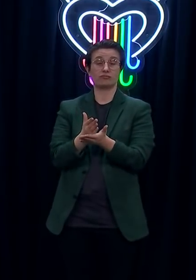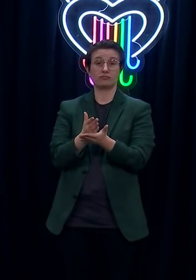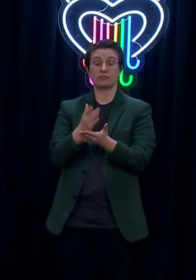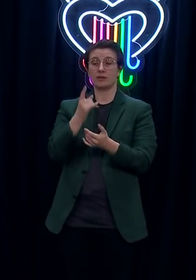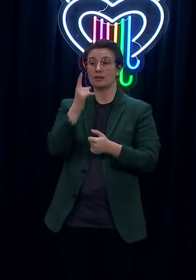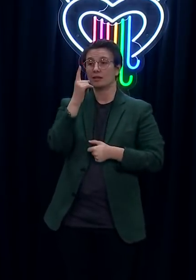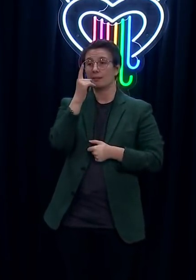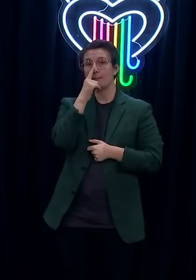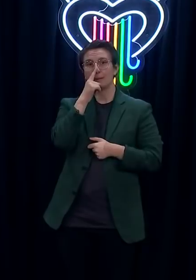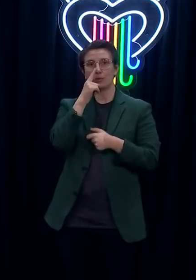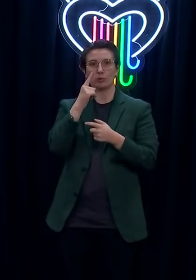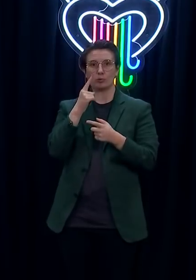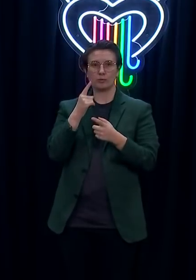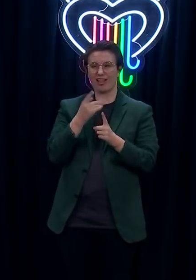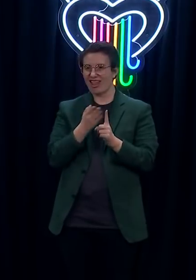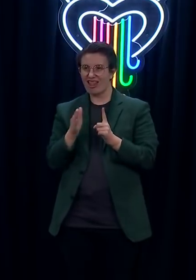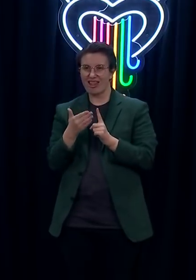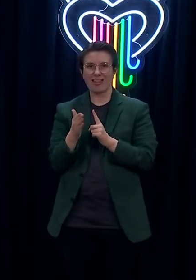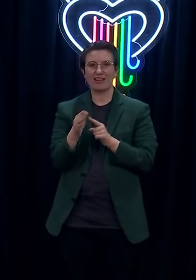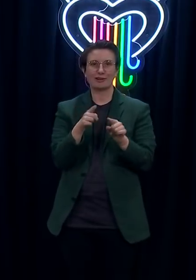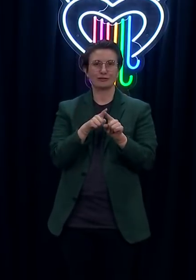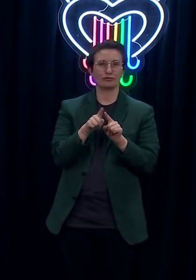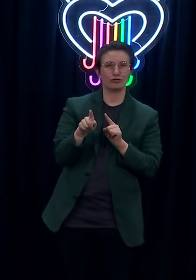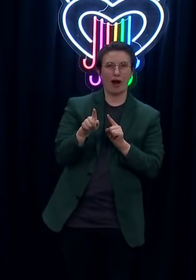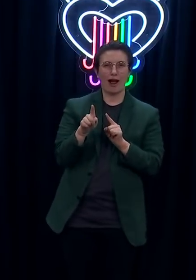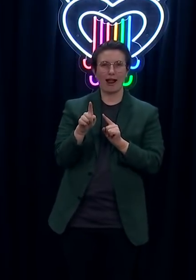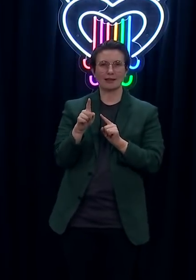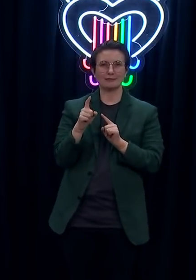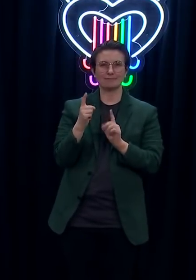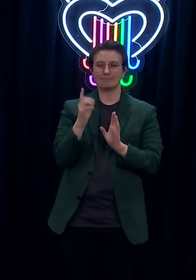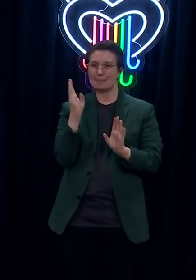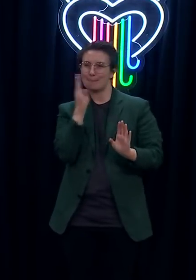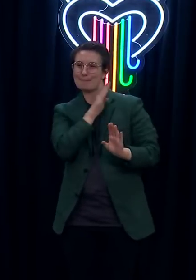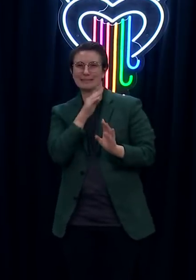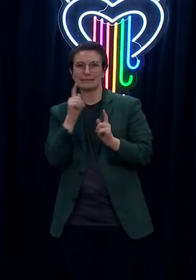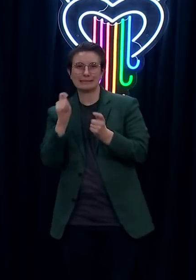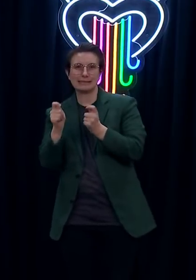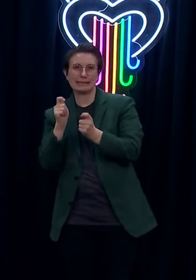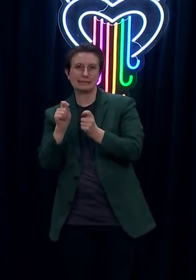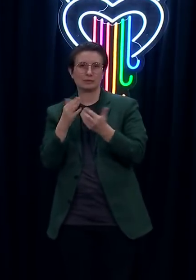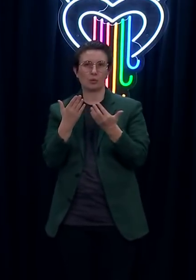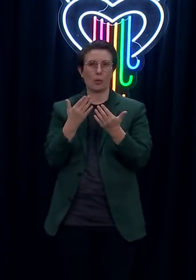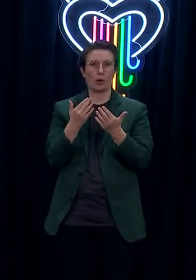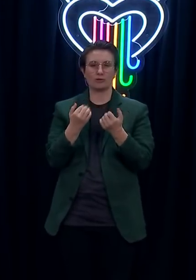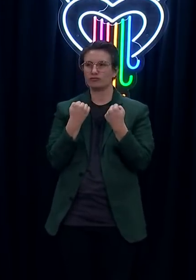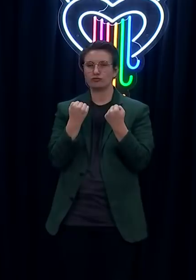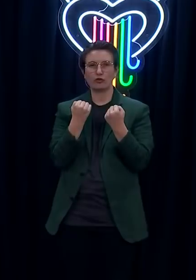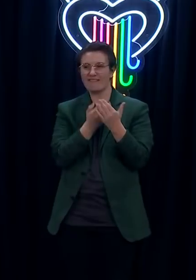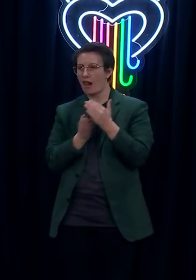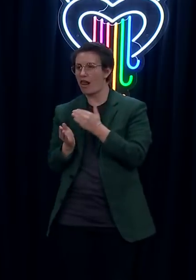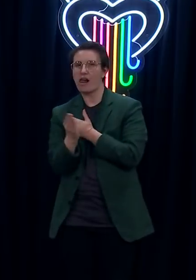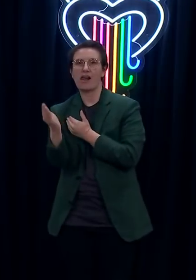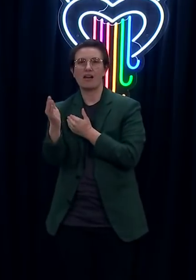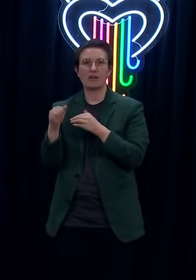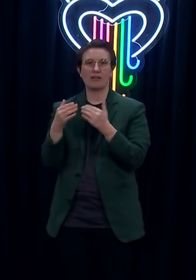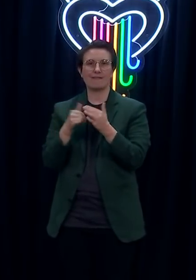hard to get around controls like testing at the border and border checks. So those extra measures in other parts of the country are not